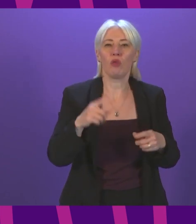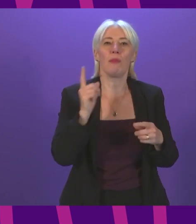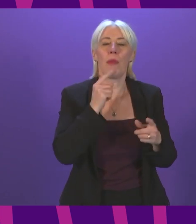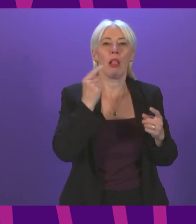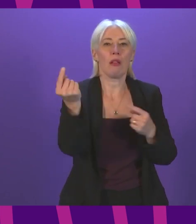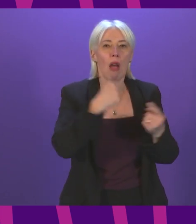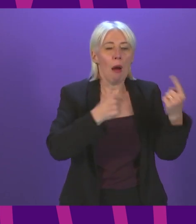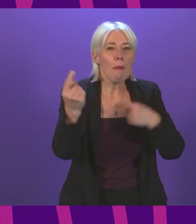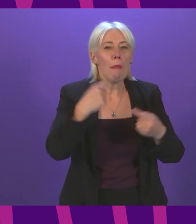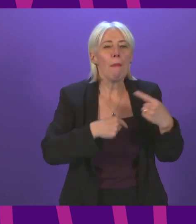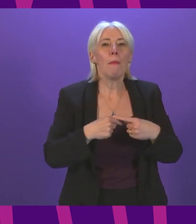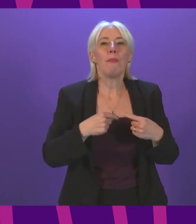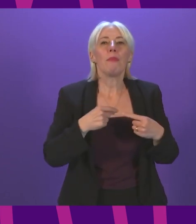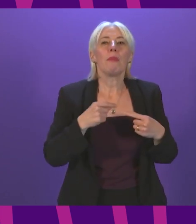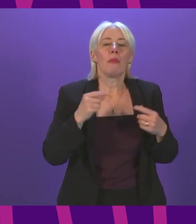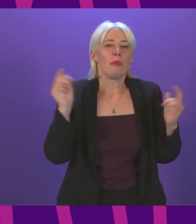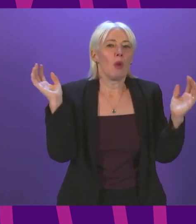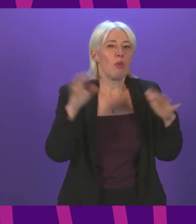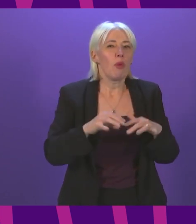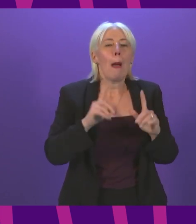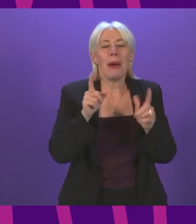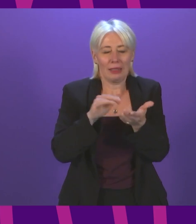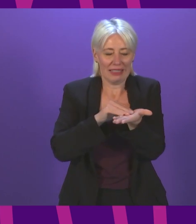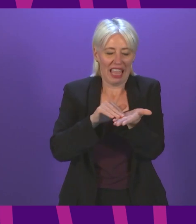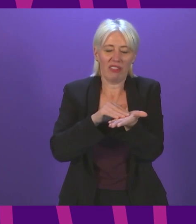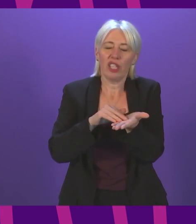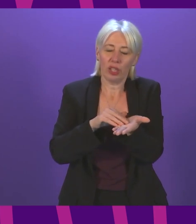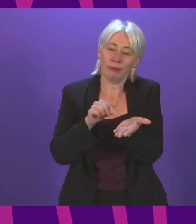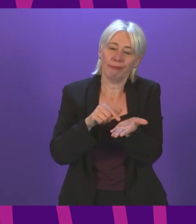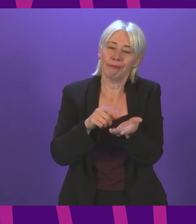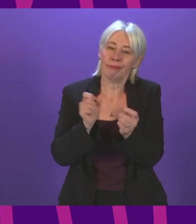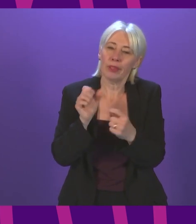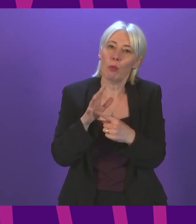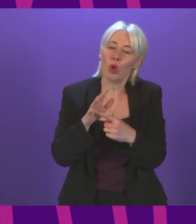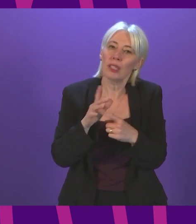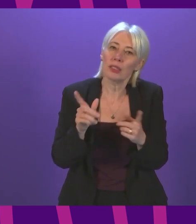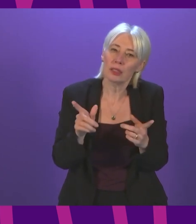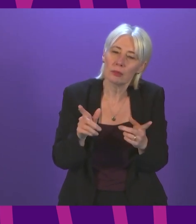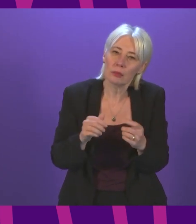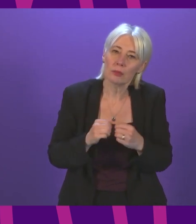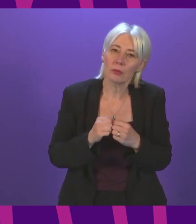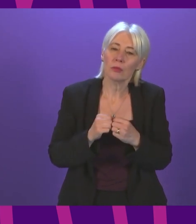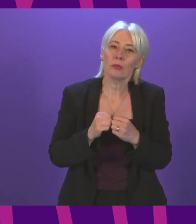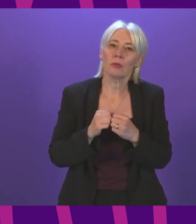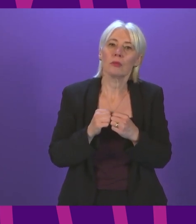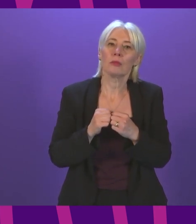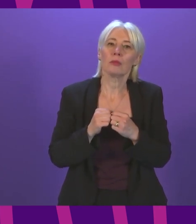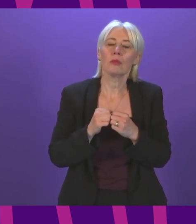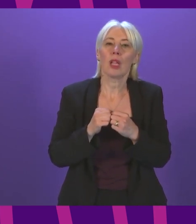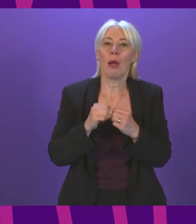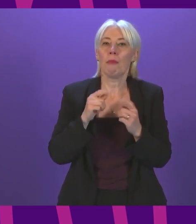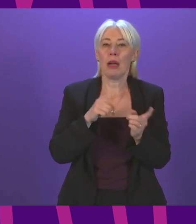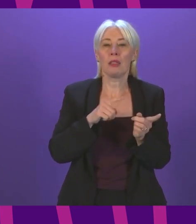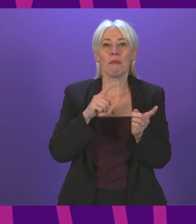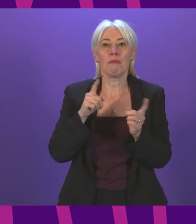people in attendance. The issue about definition is an important one. But the other side of that